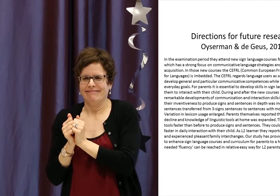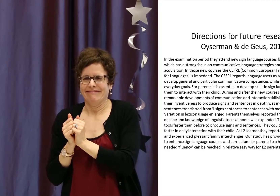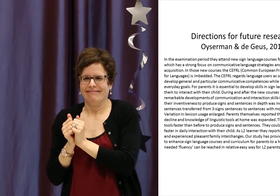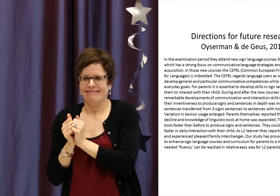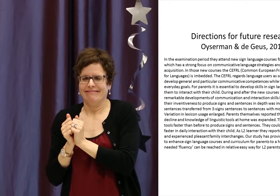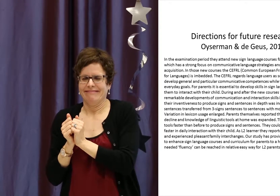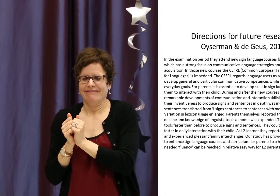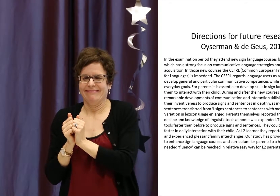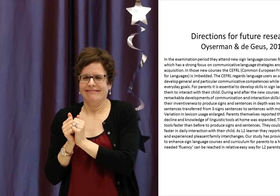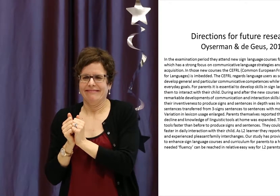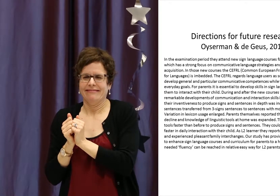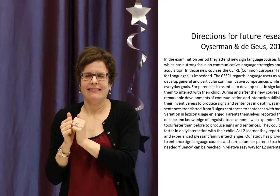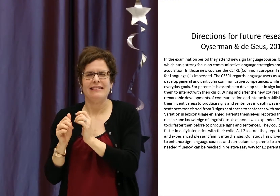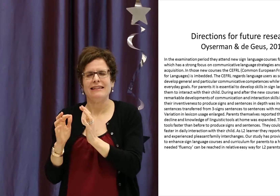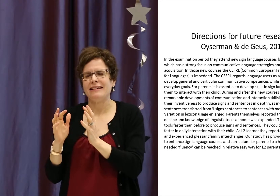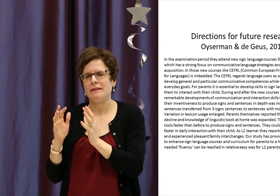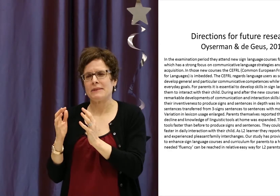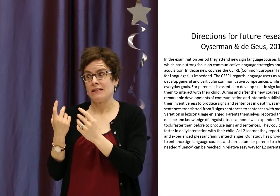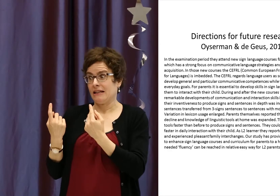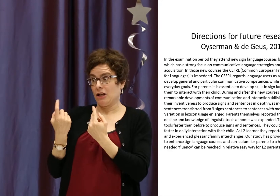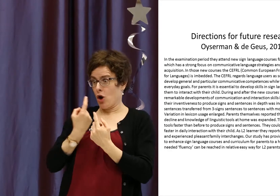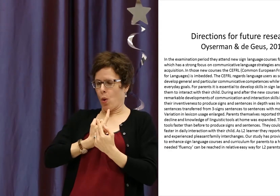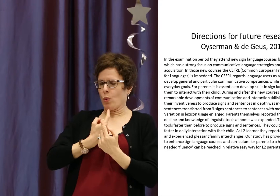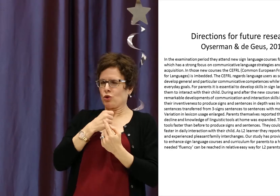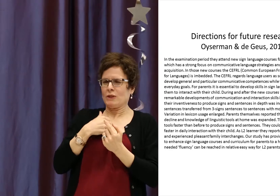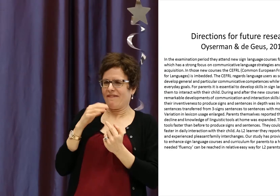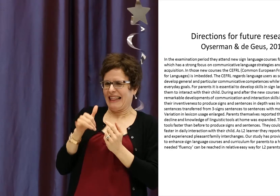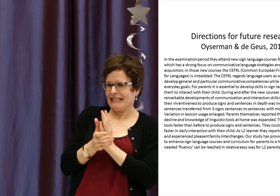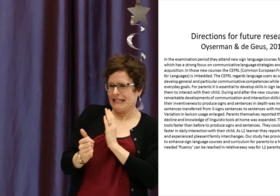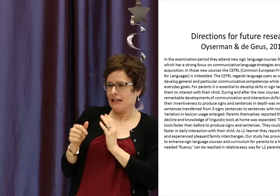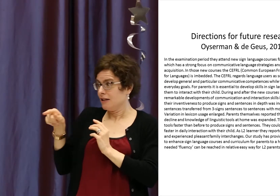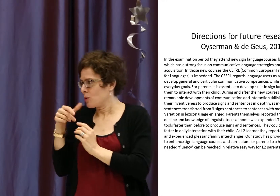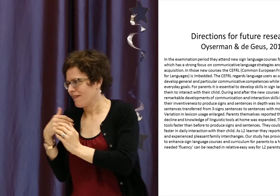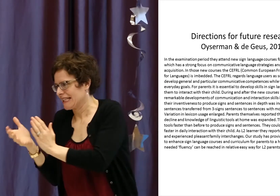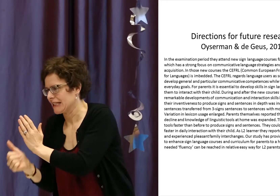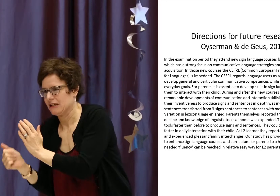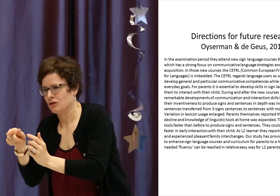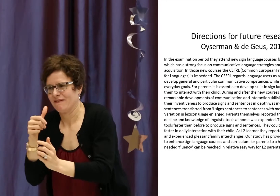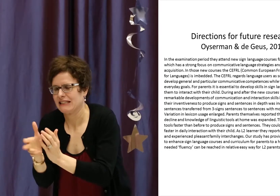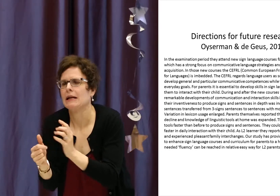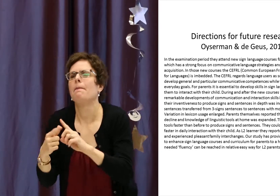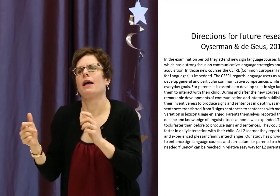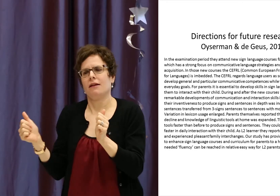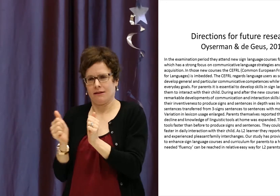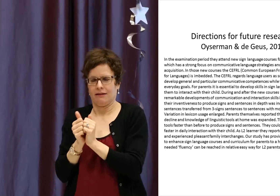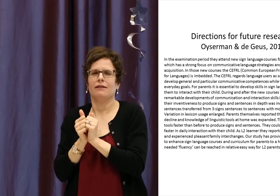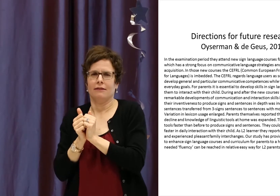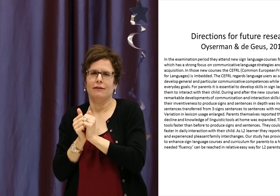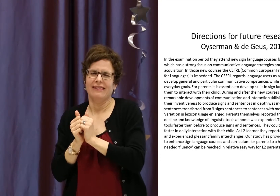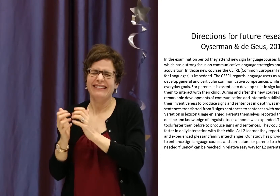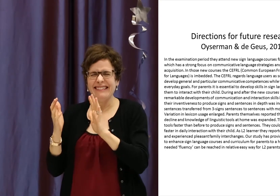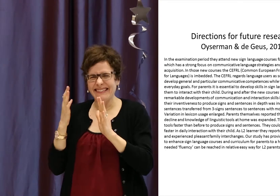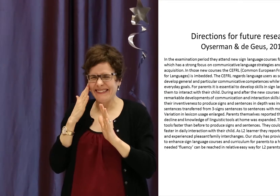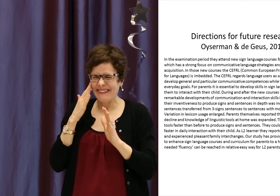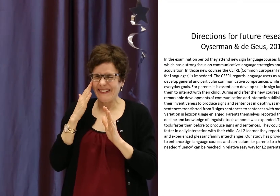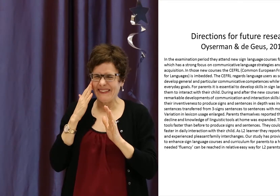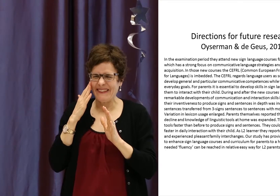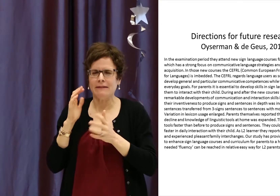So, we worked in collaboration with each other and with the ASL instructors. We all did not possess the skills necessary to